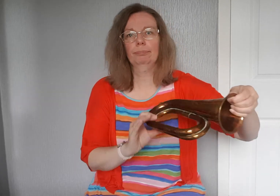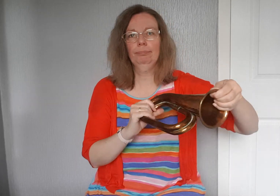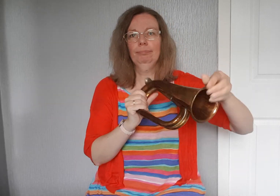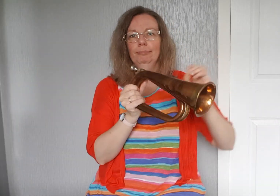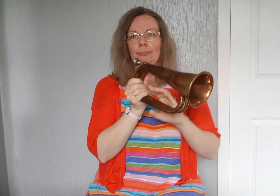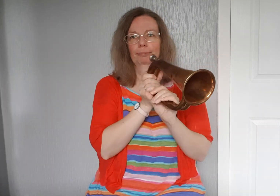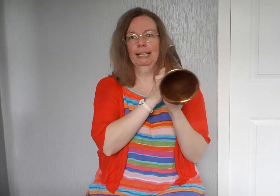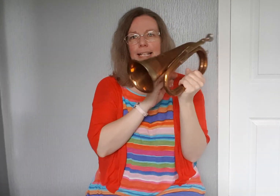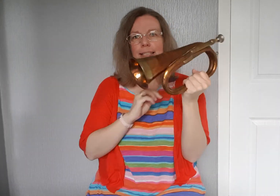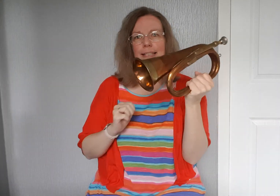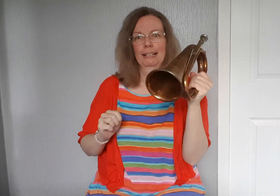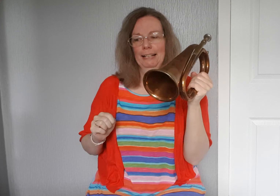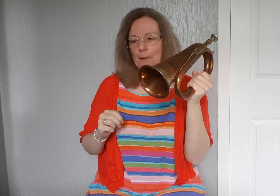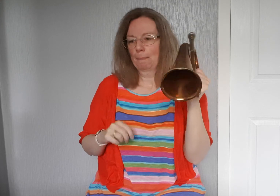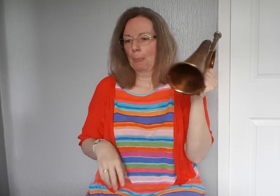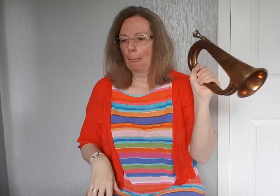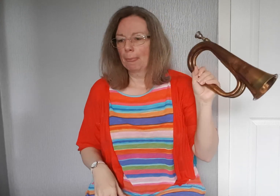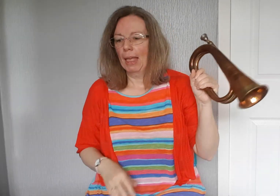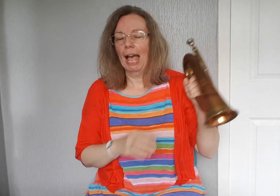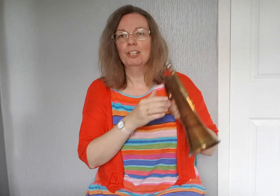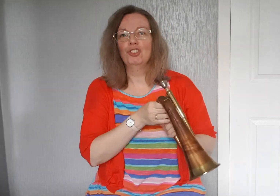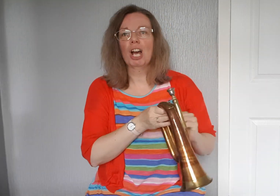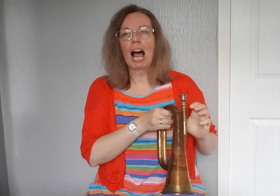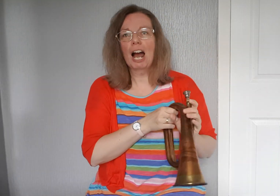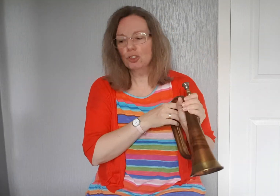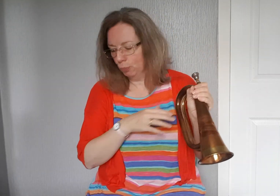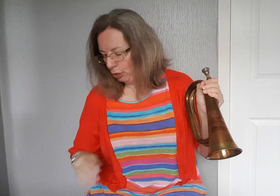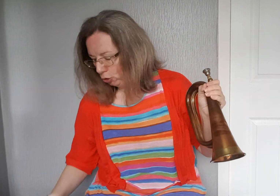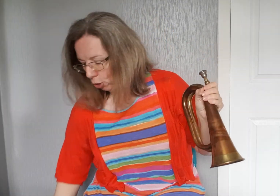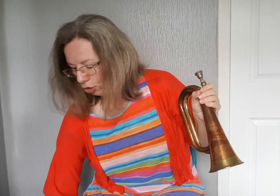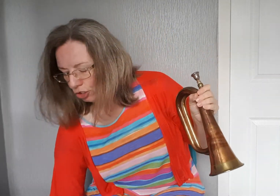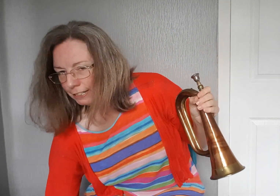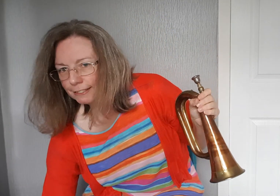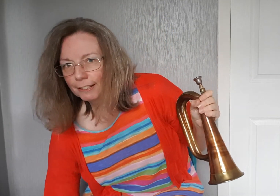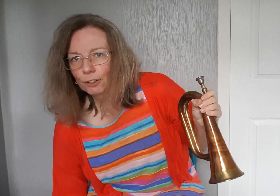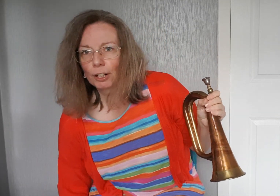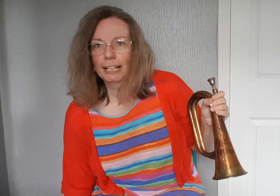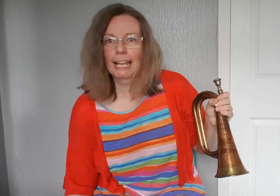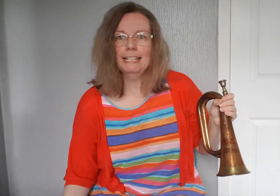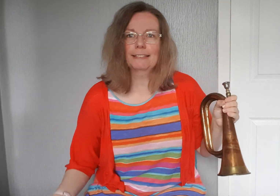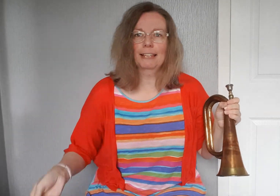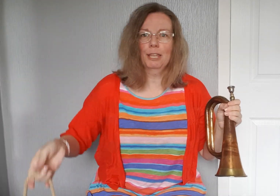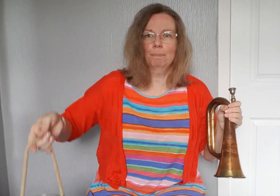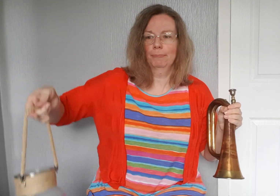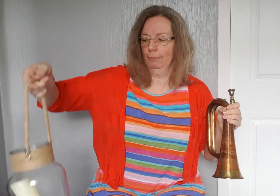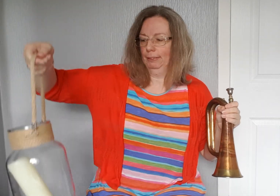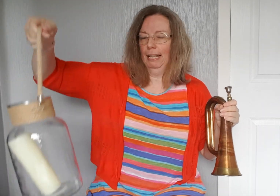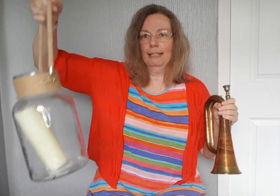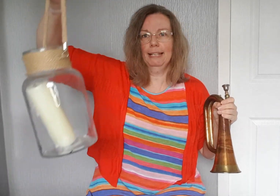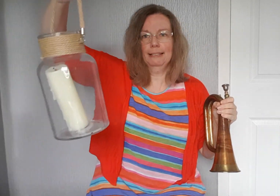Like this. And jars with torches or lights in them. Like this.